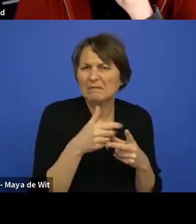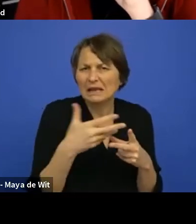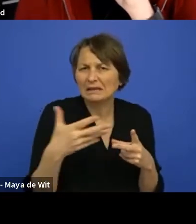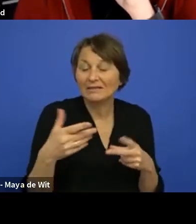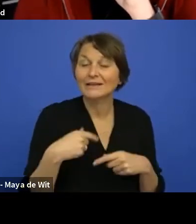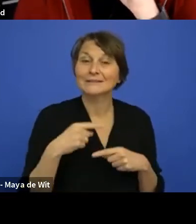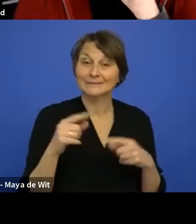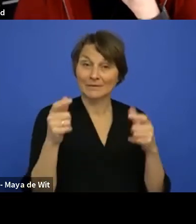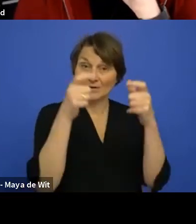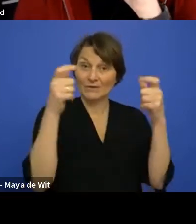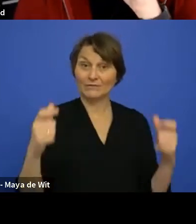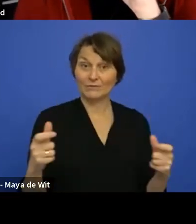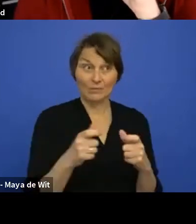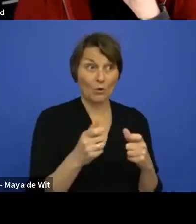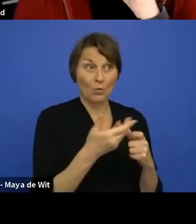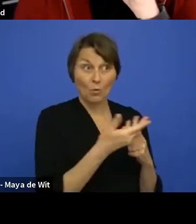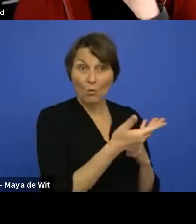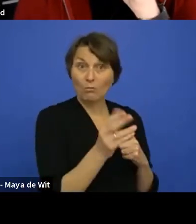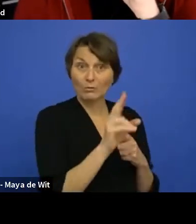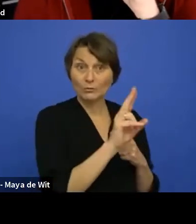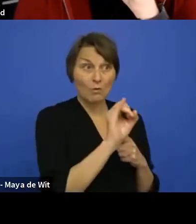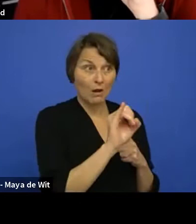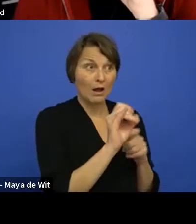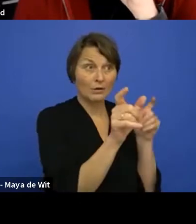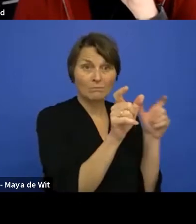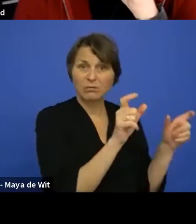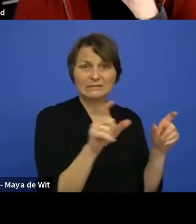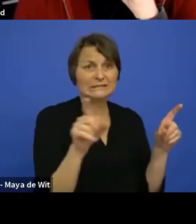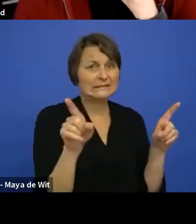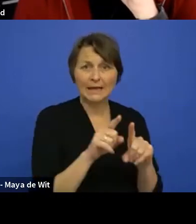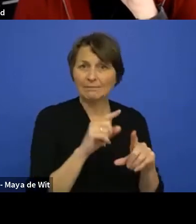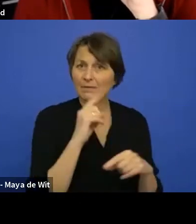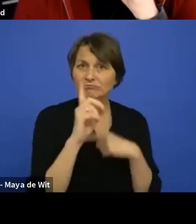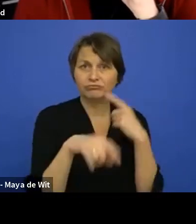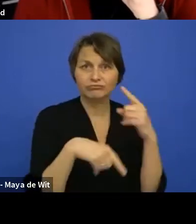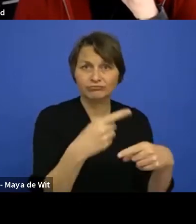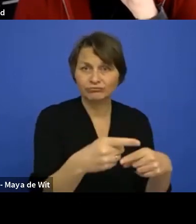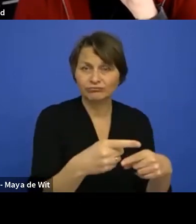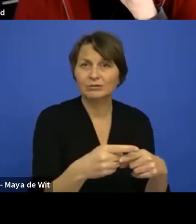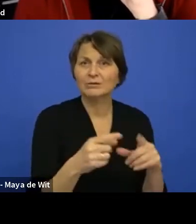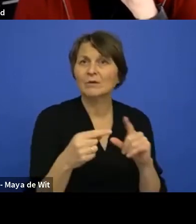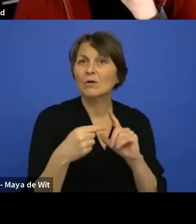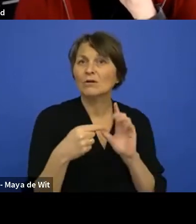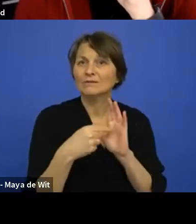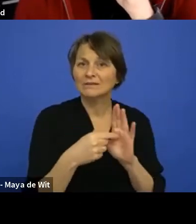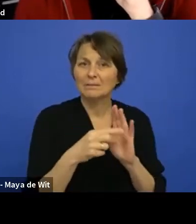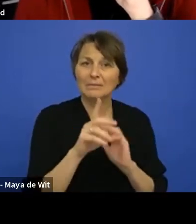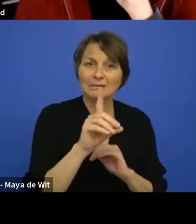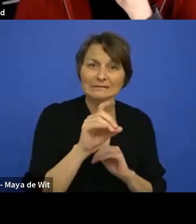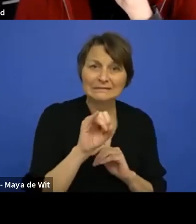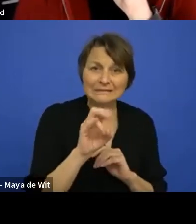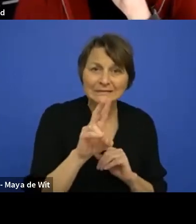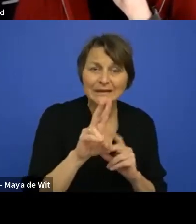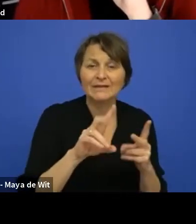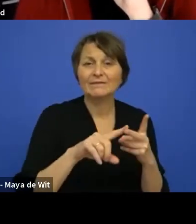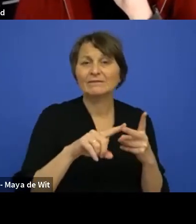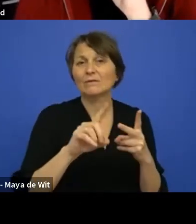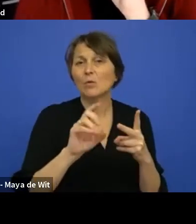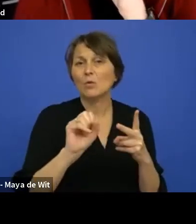the UI components will work the same. Uh, so that means that the frameworks, they all know how to, you know, put text in a button or to,